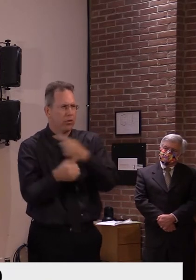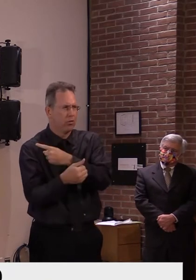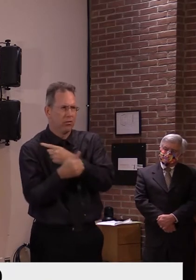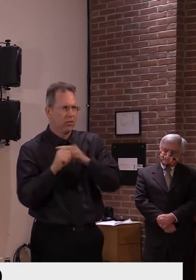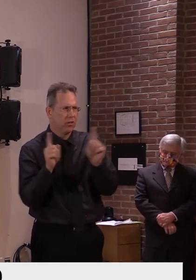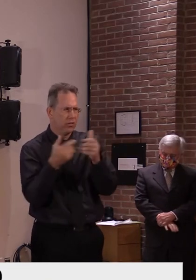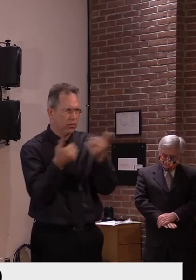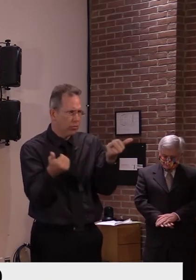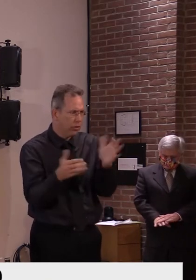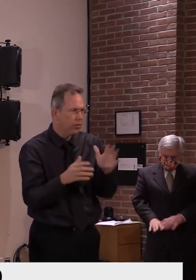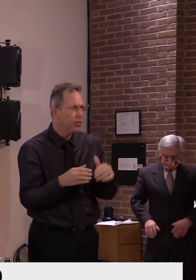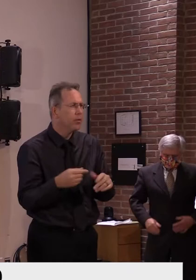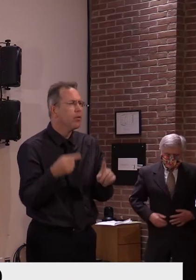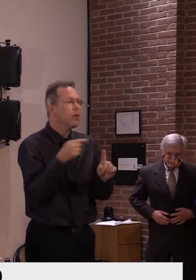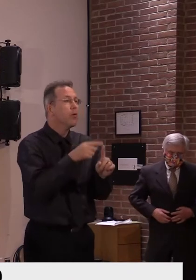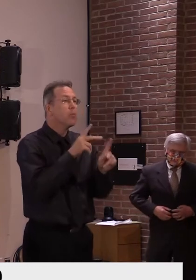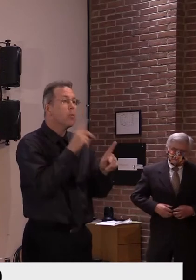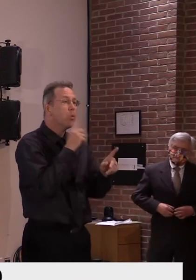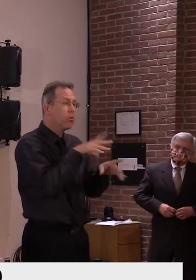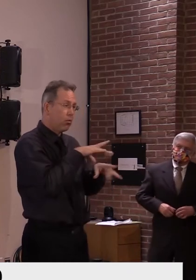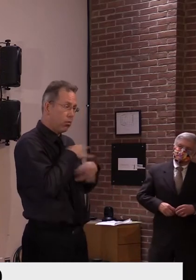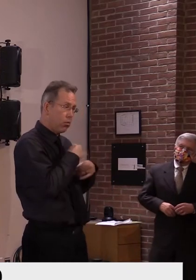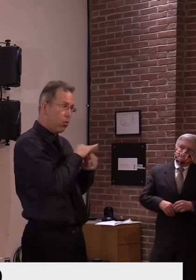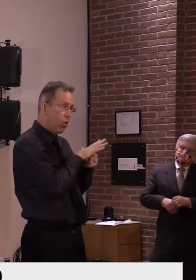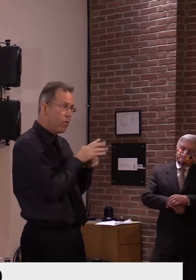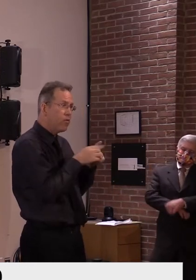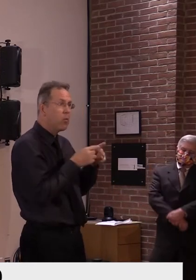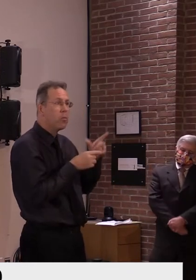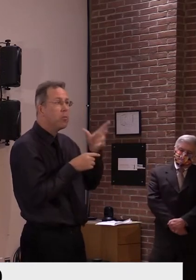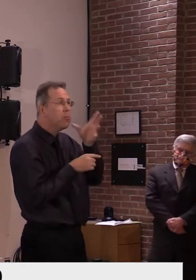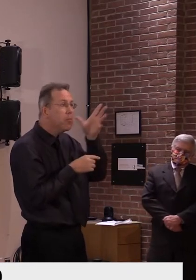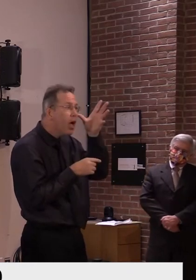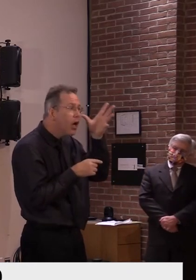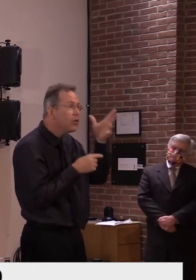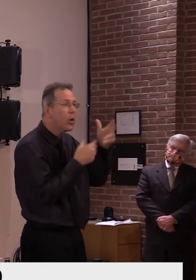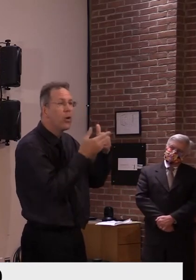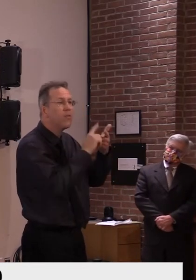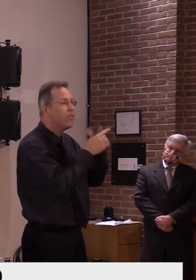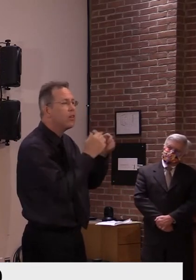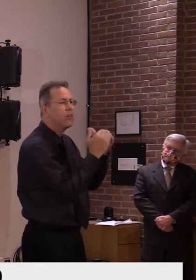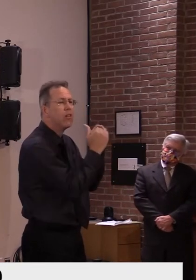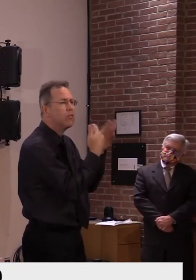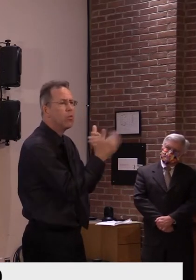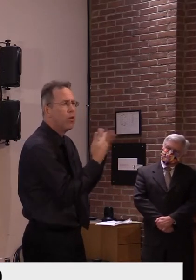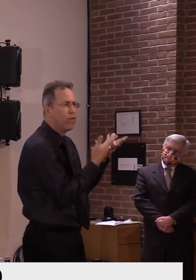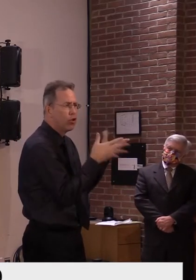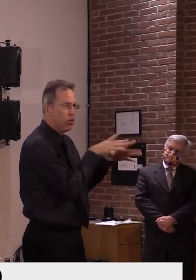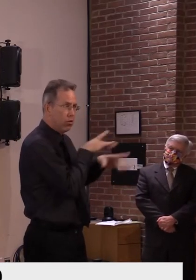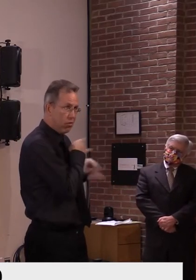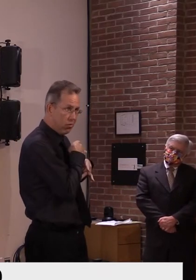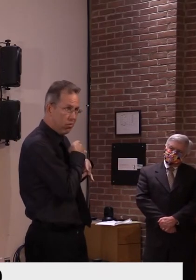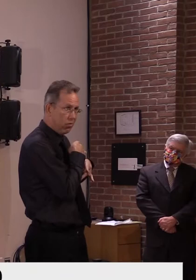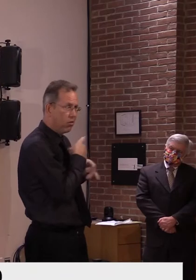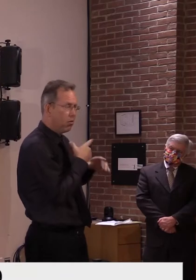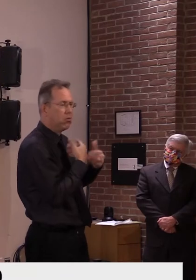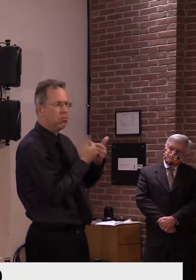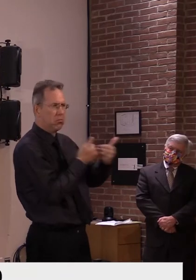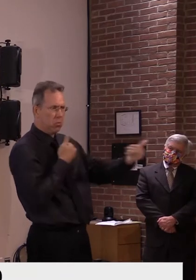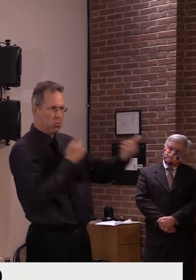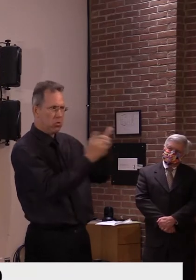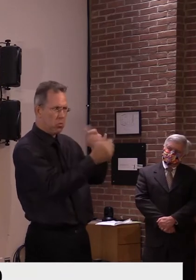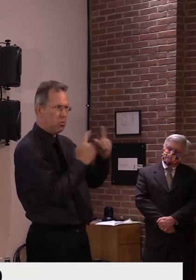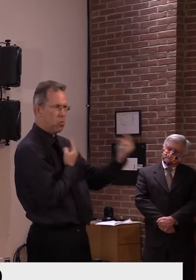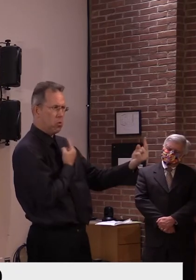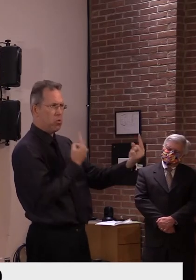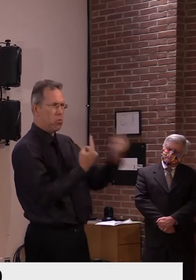appropriately who, uh, we give guidance need to be quarantined. And when other cases develop, it's usually household